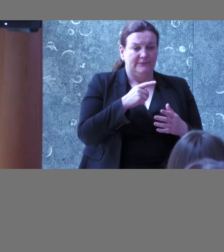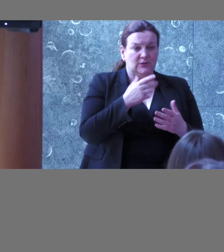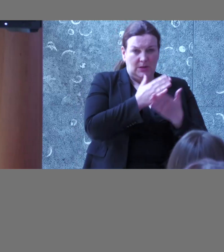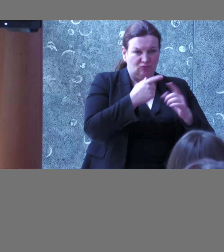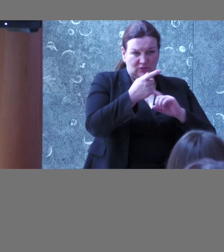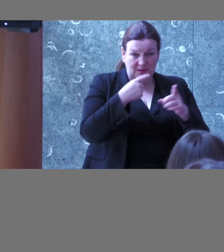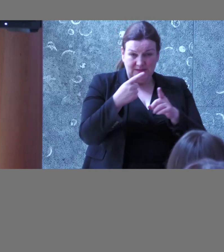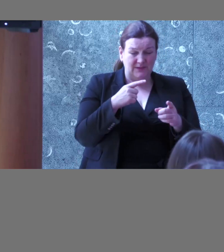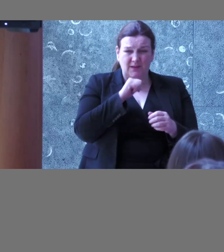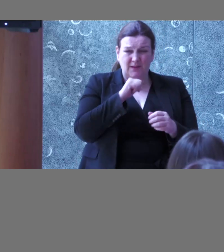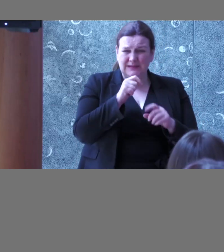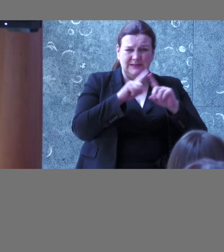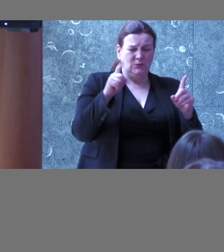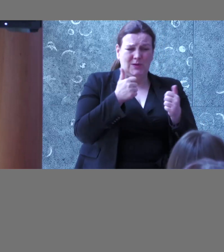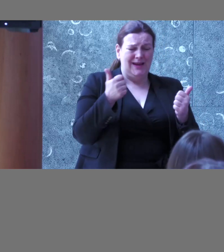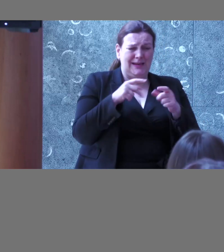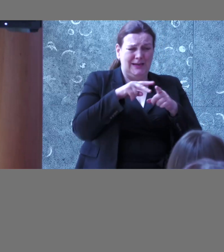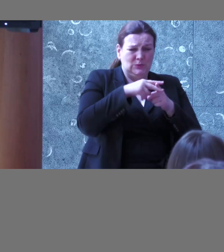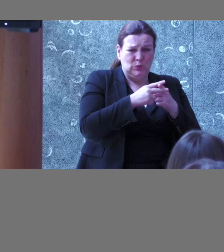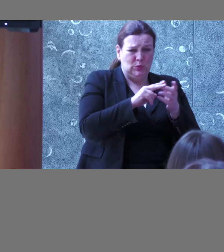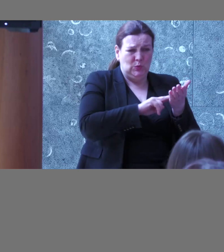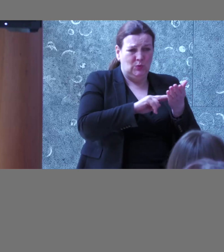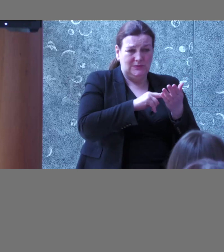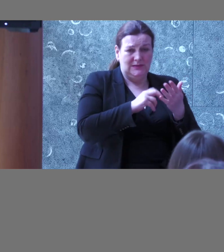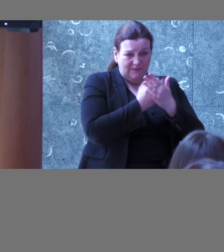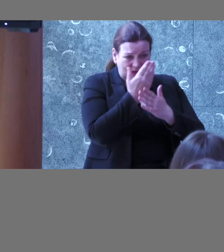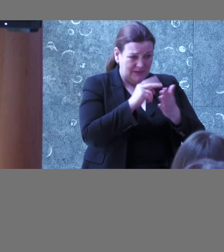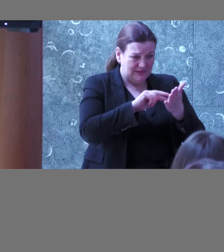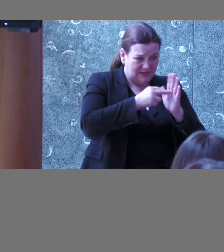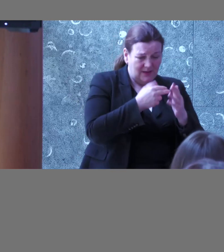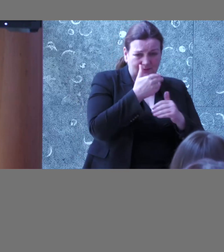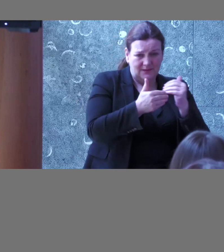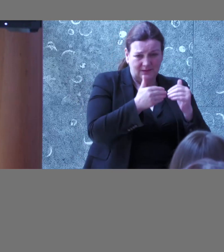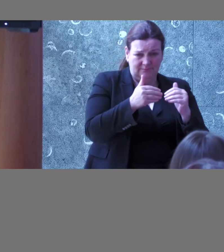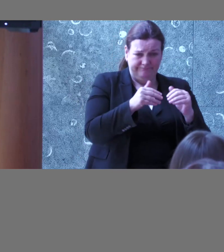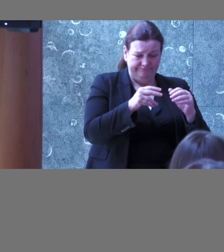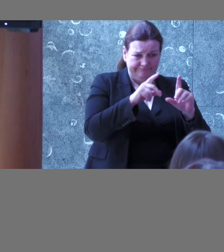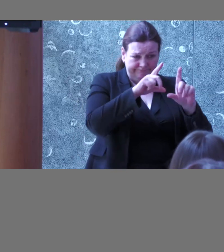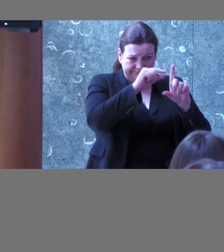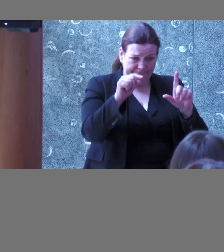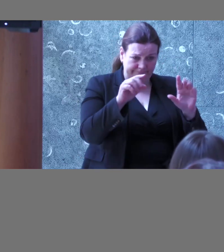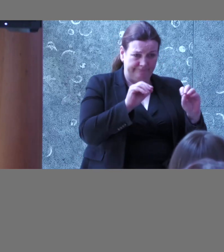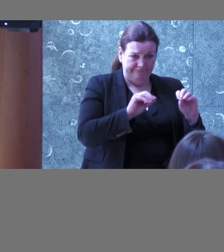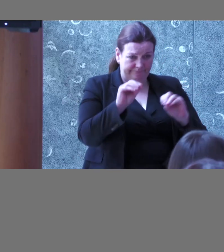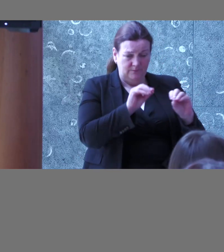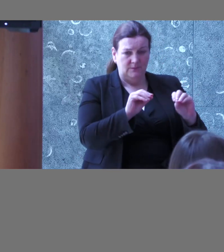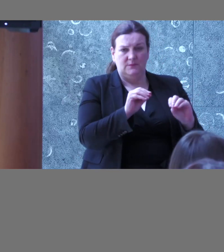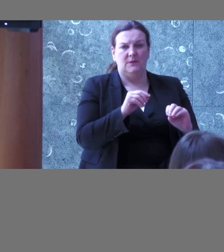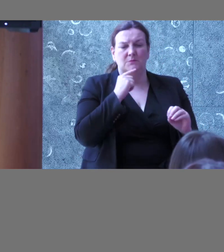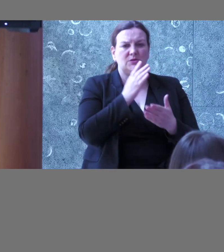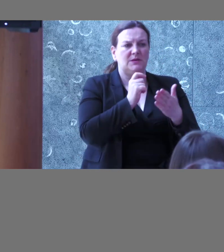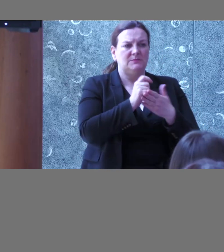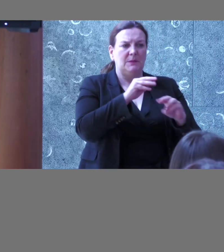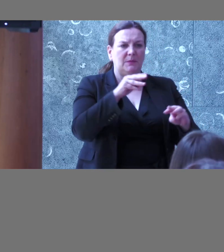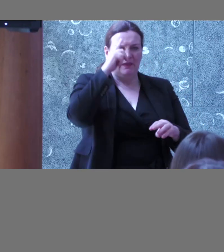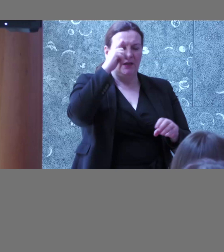any other tools you might use in development or design, but I think the main thing is people can get carried away